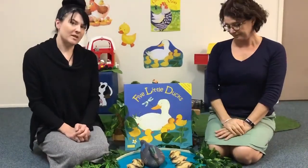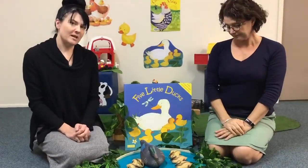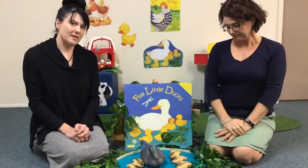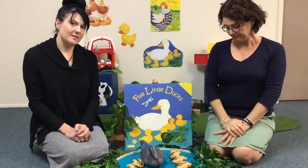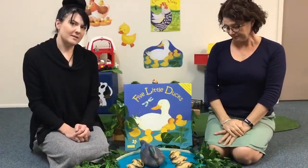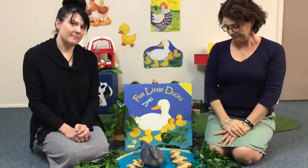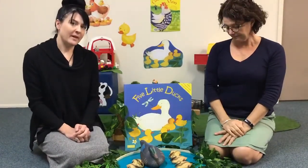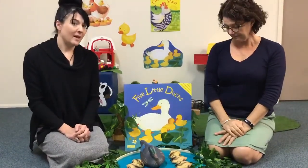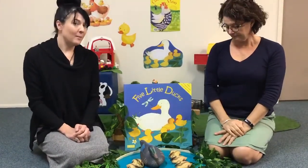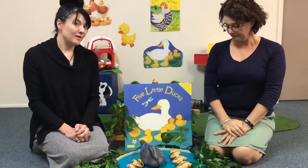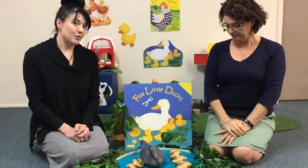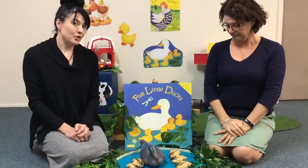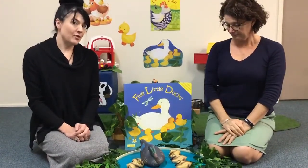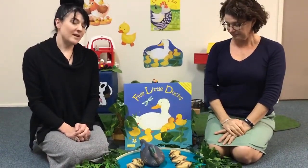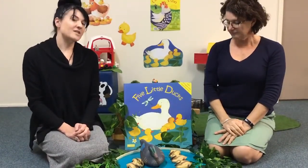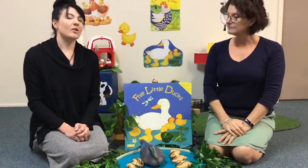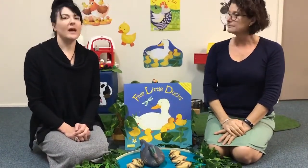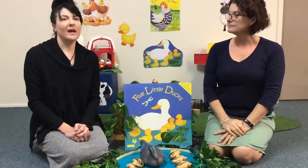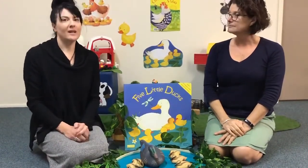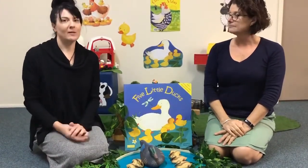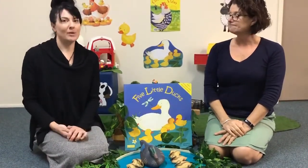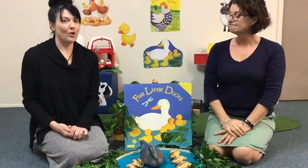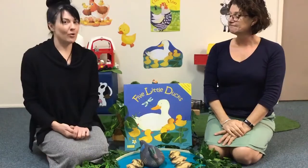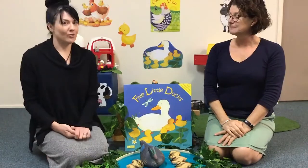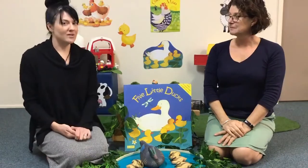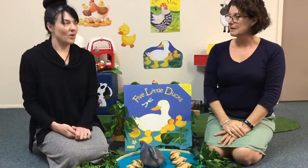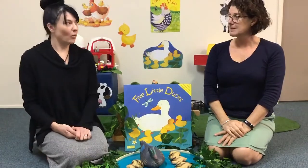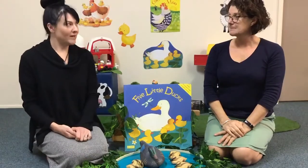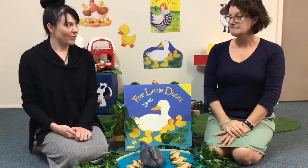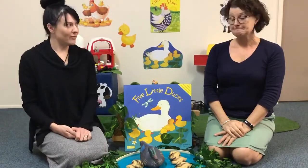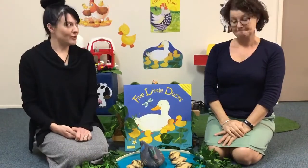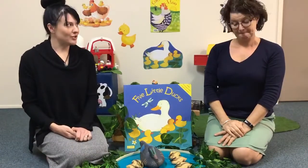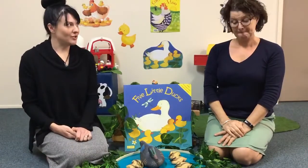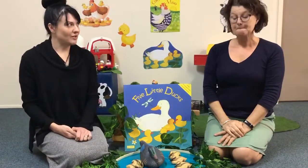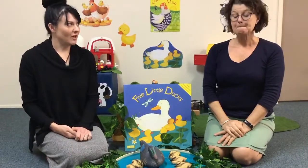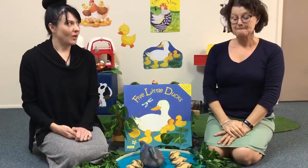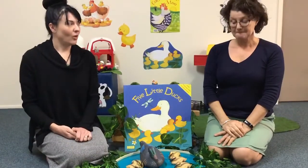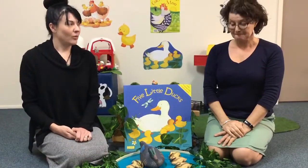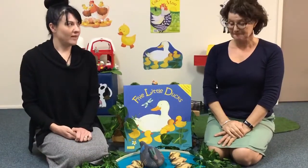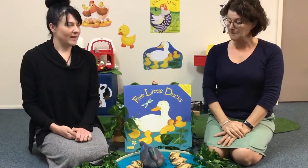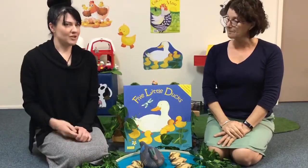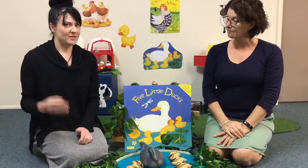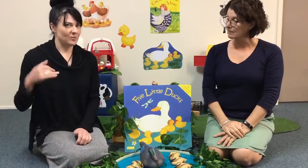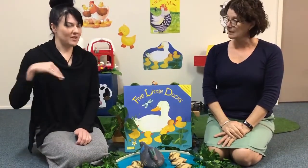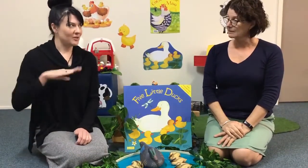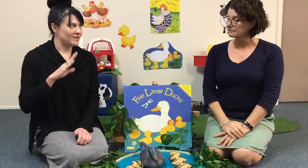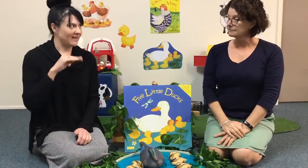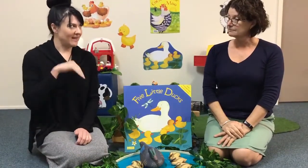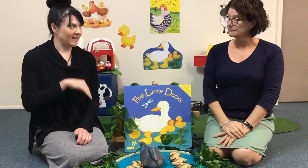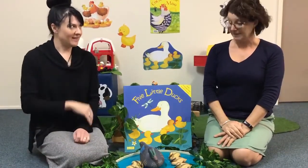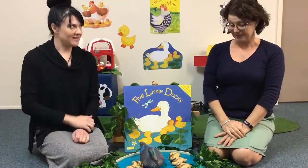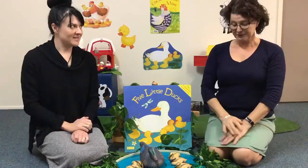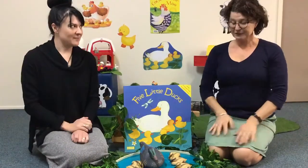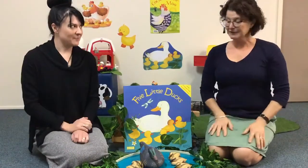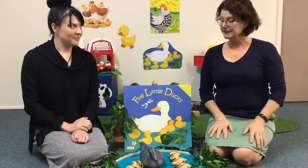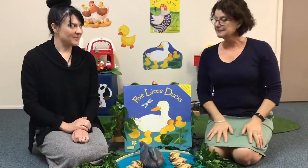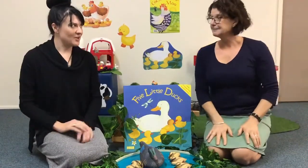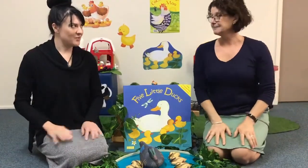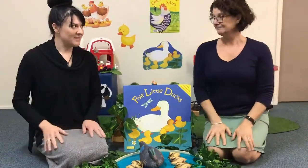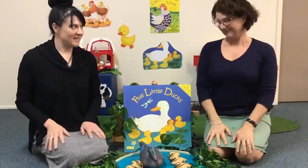duckies. But if you don't, that's okay because we know a version with actions and we can use our hands. Absolutely. Shall we sing